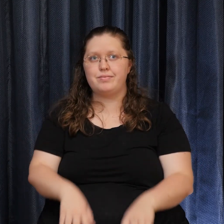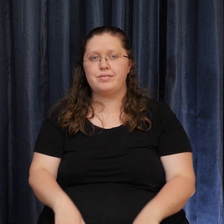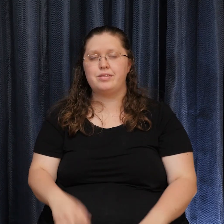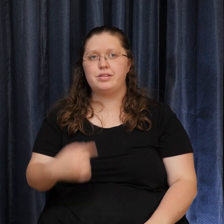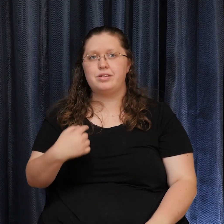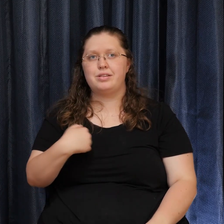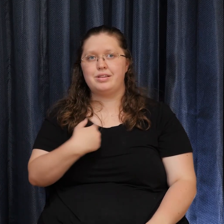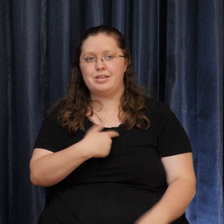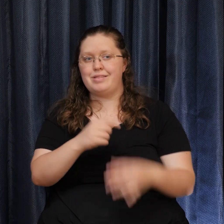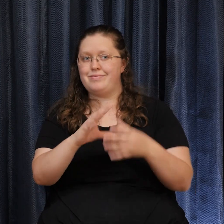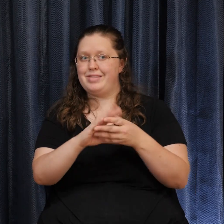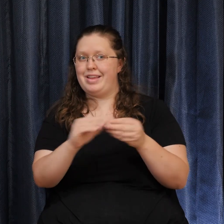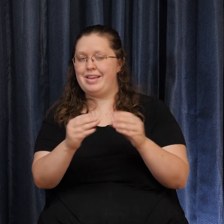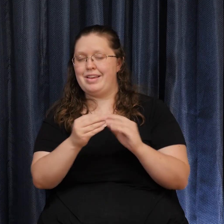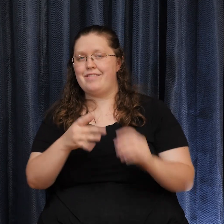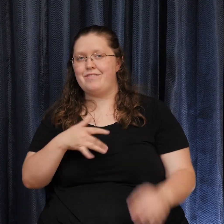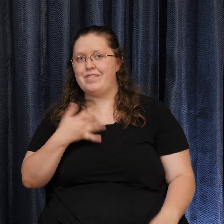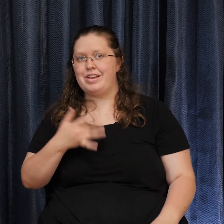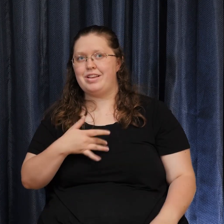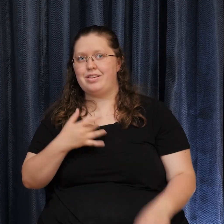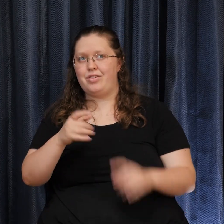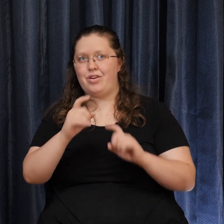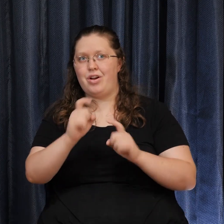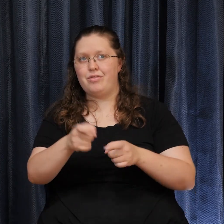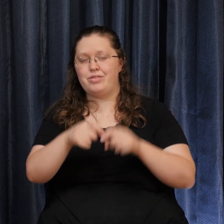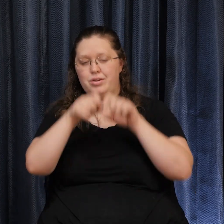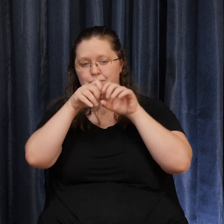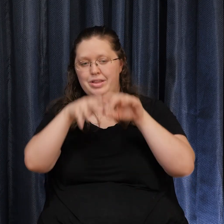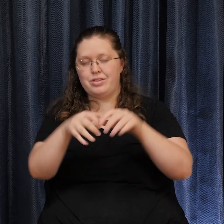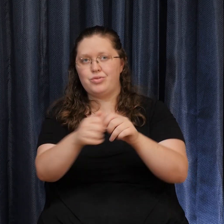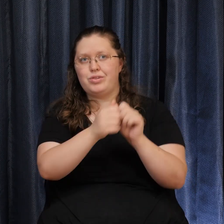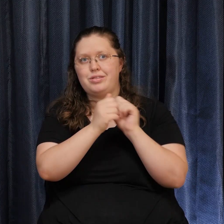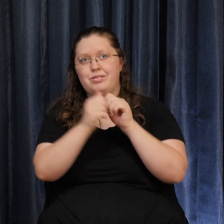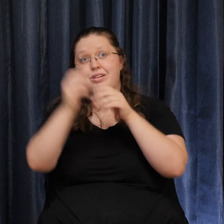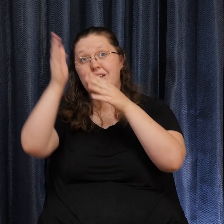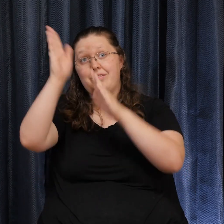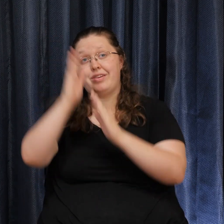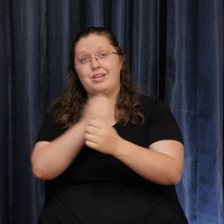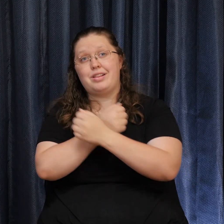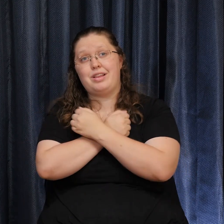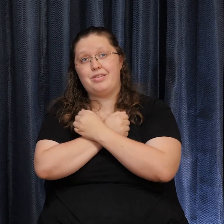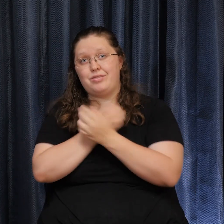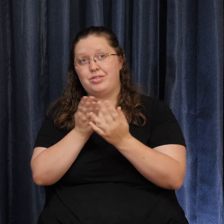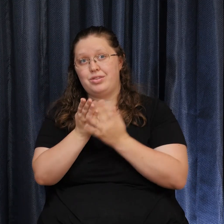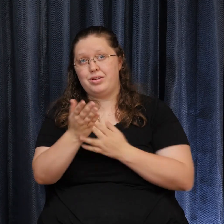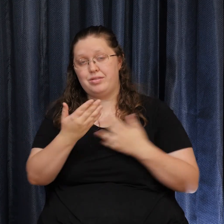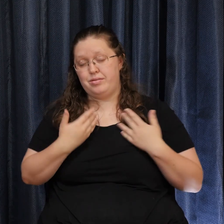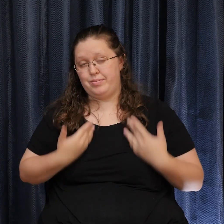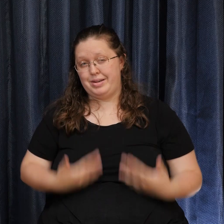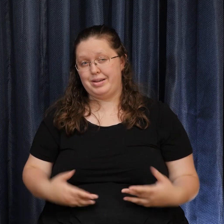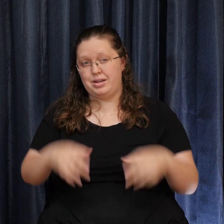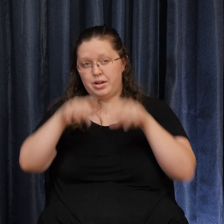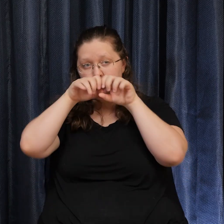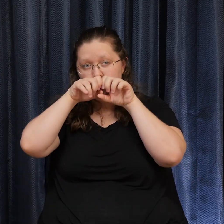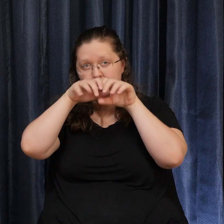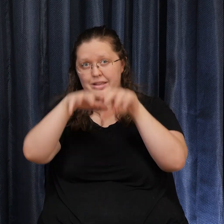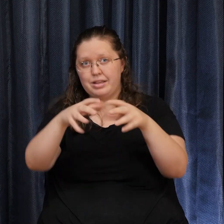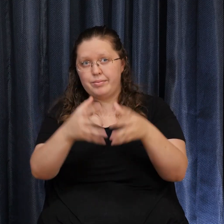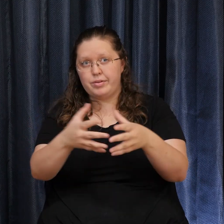offering Blessing together Divine love Through me Blesses and multiplies All